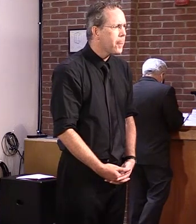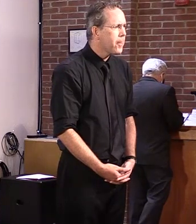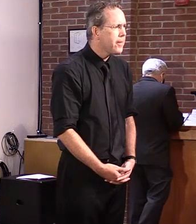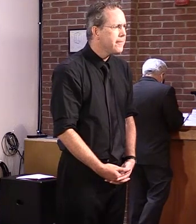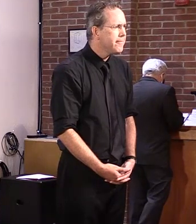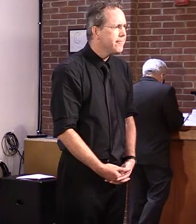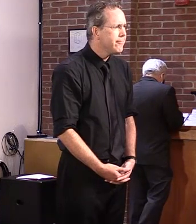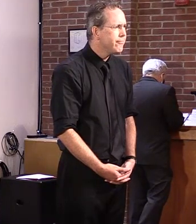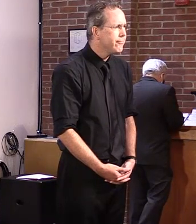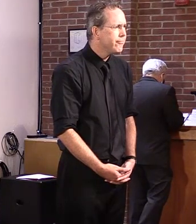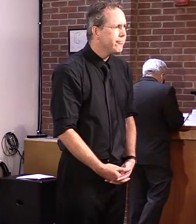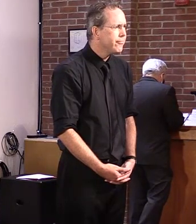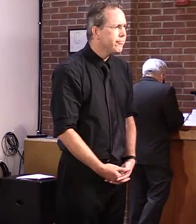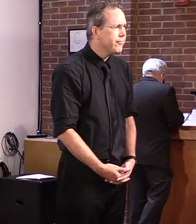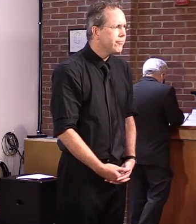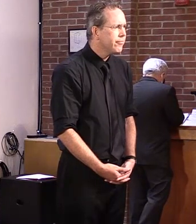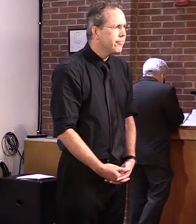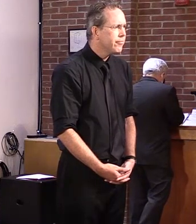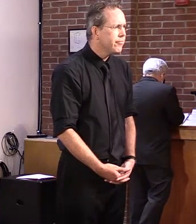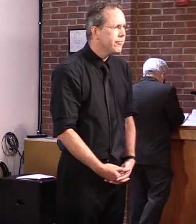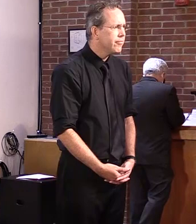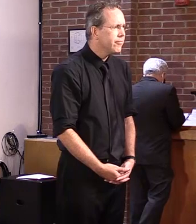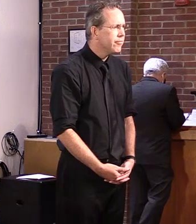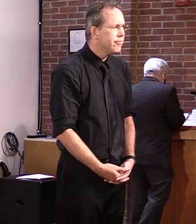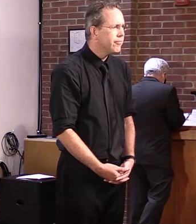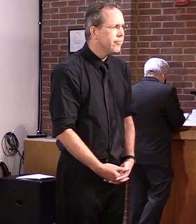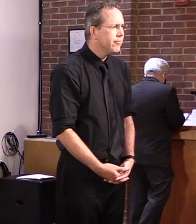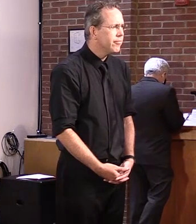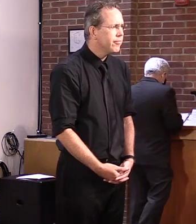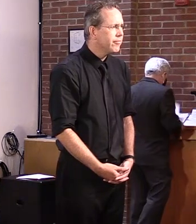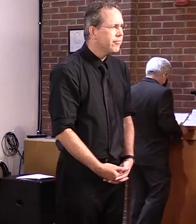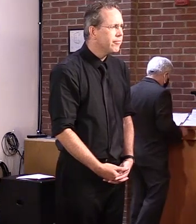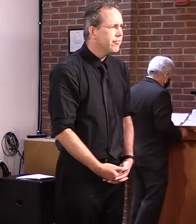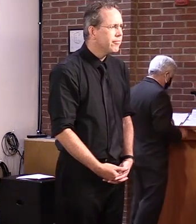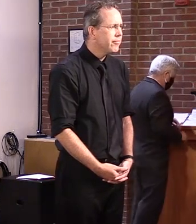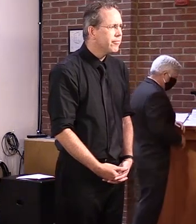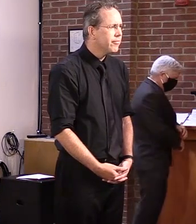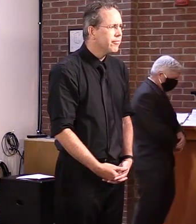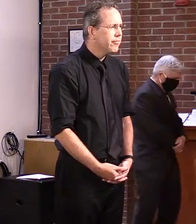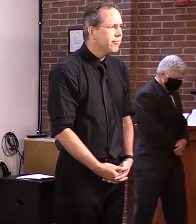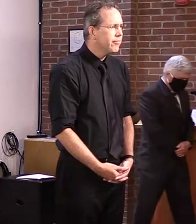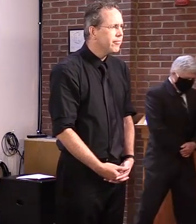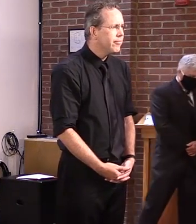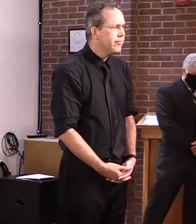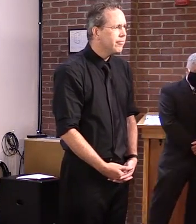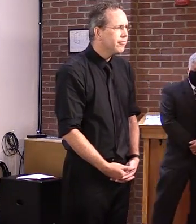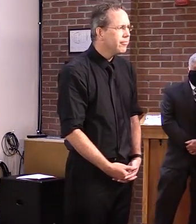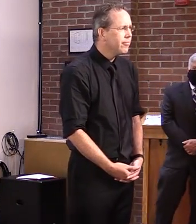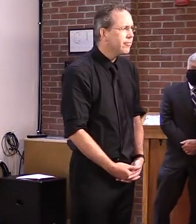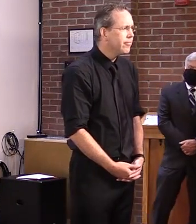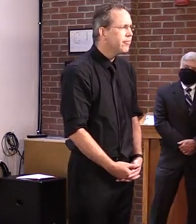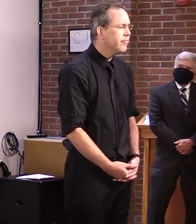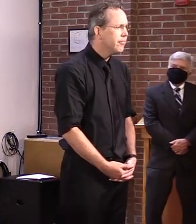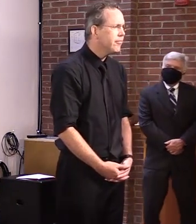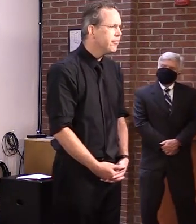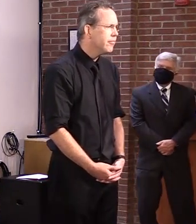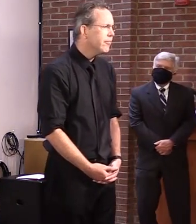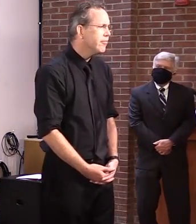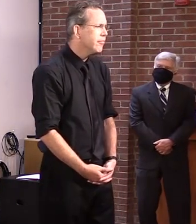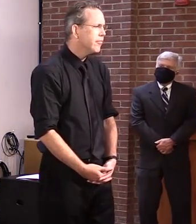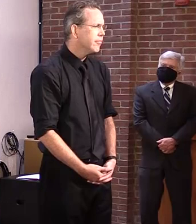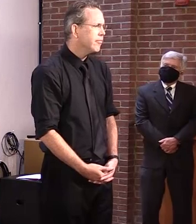zone is scary. I'm wondering any thought on, on considering that and knowing it needs legislative approval, too.